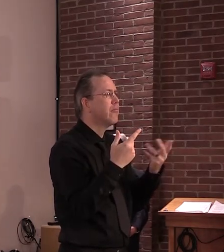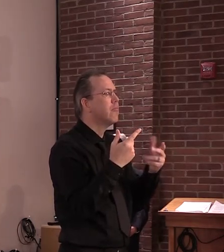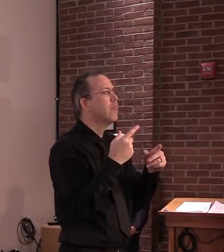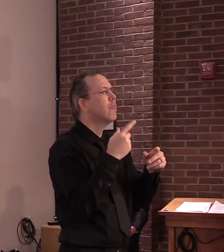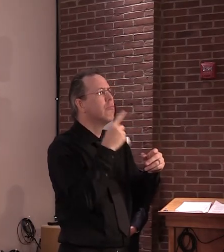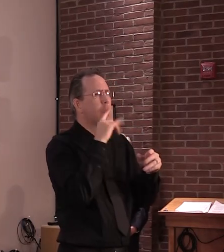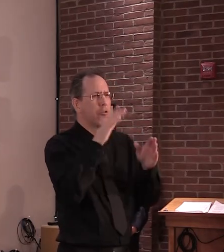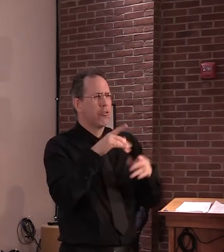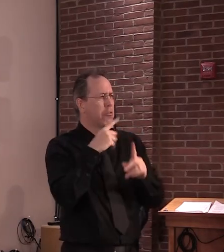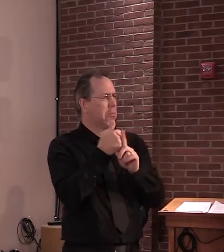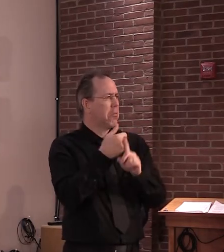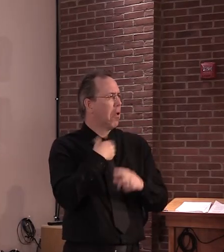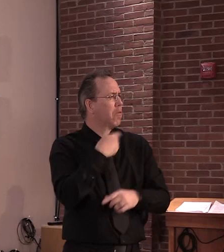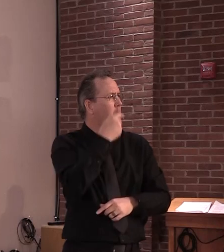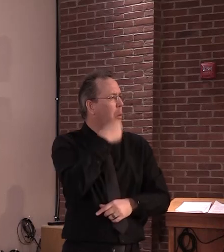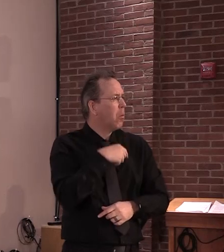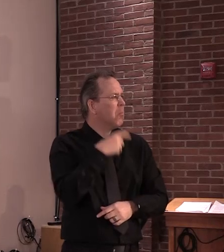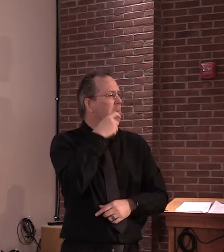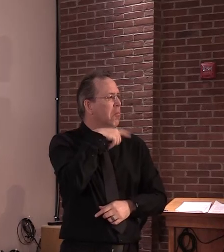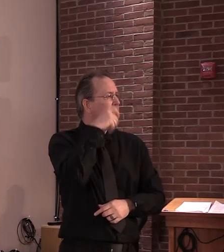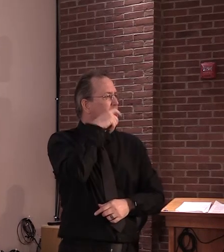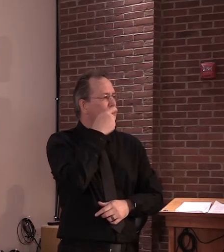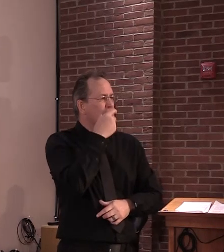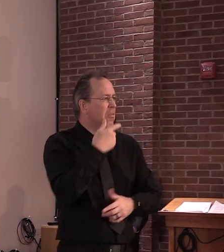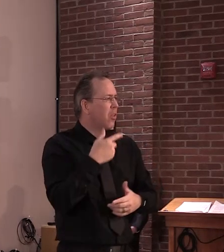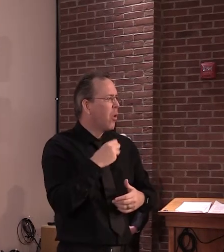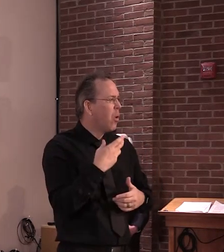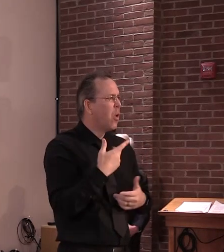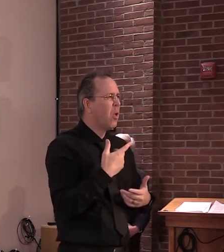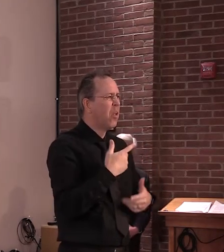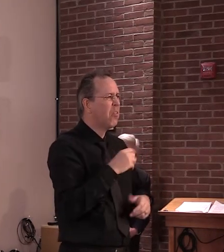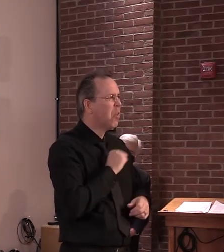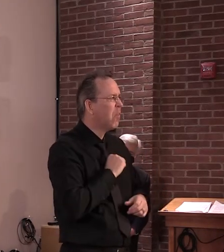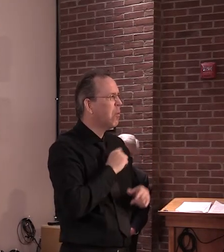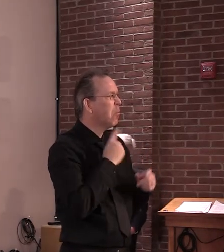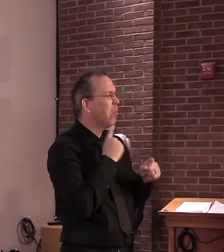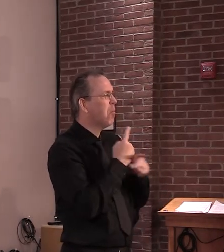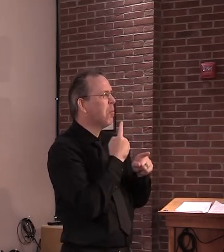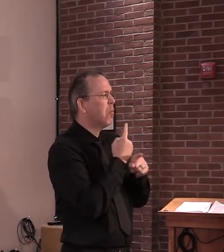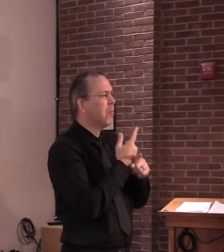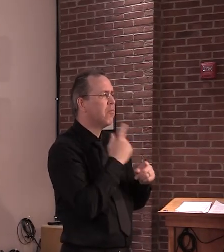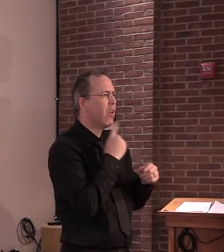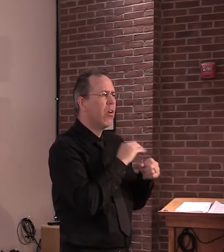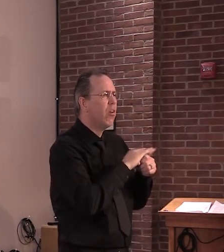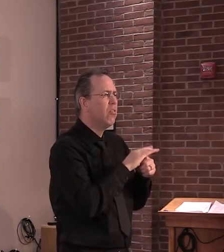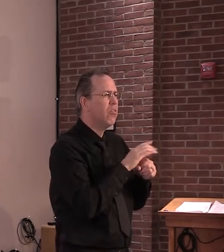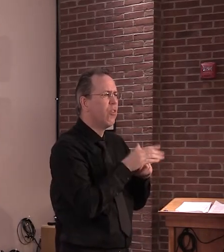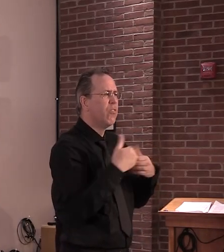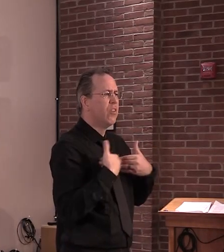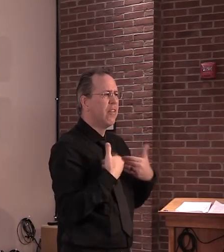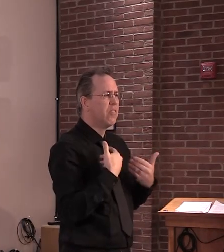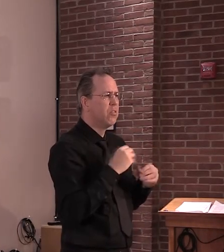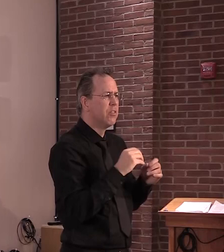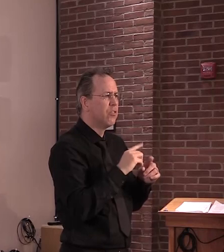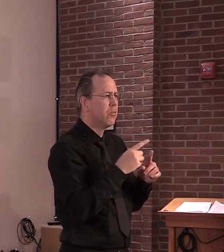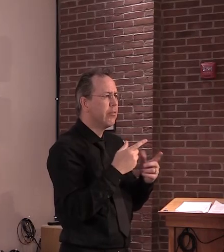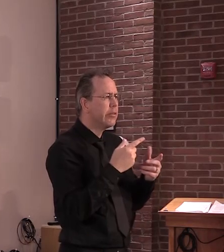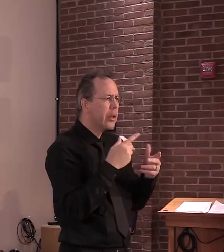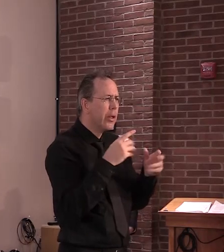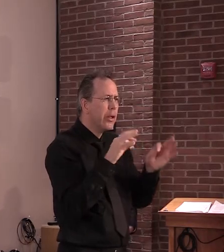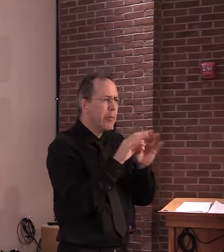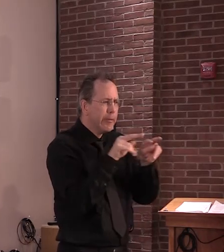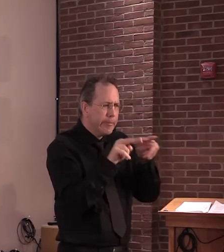When we look at our Vermont experience and we've been putting out notifications periodically as we